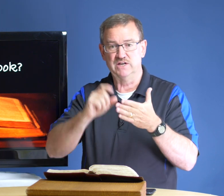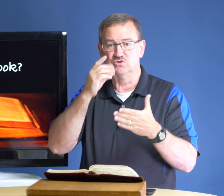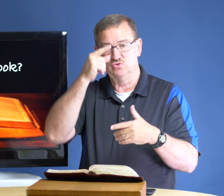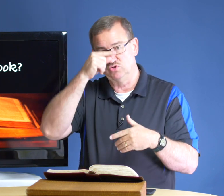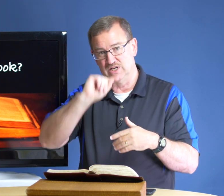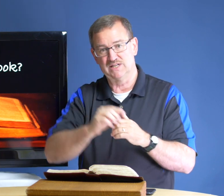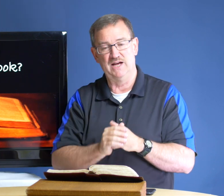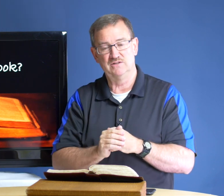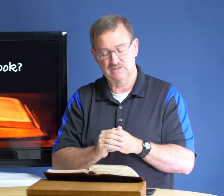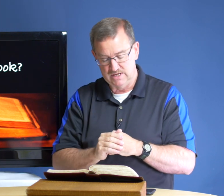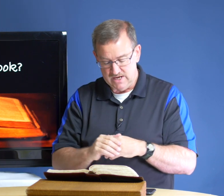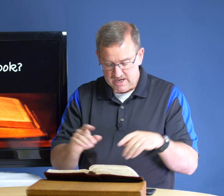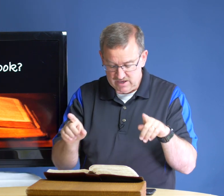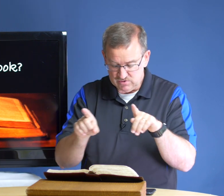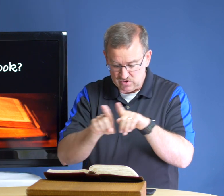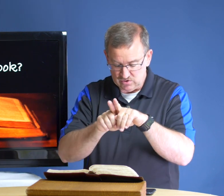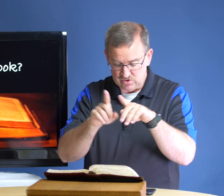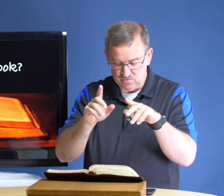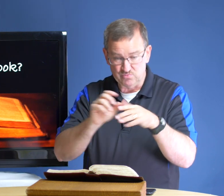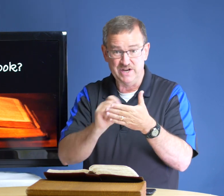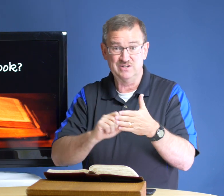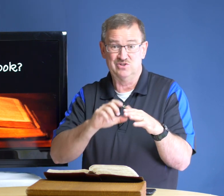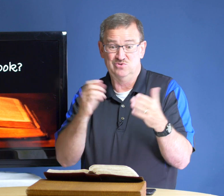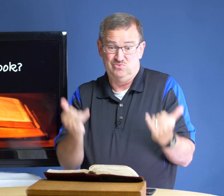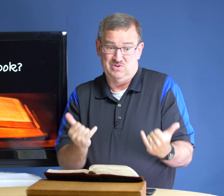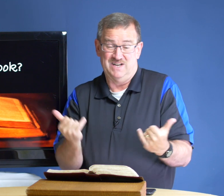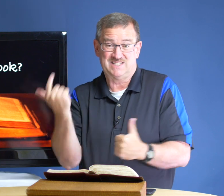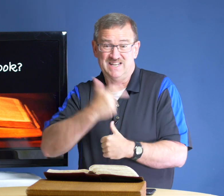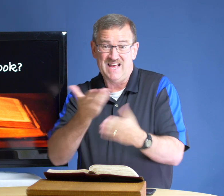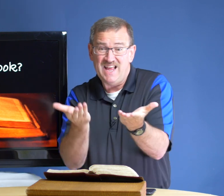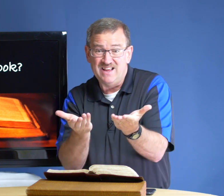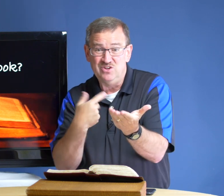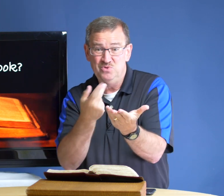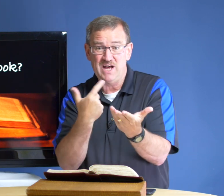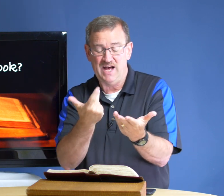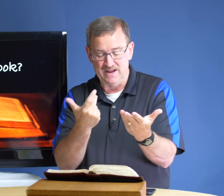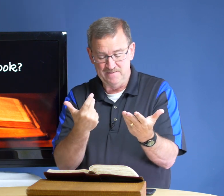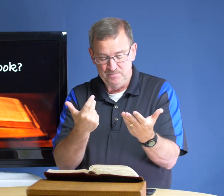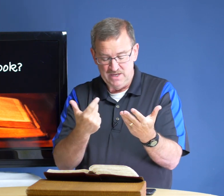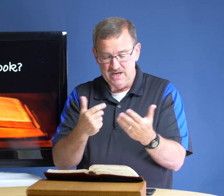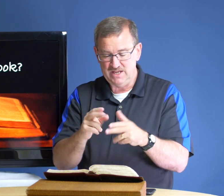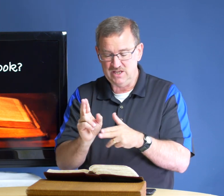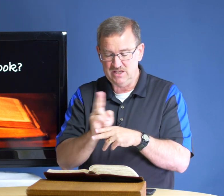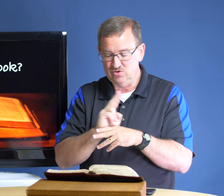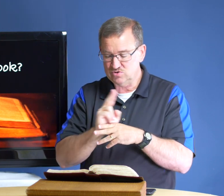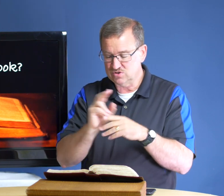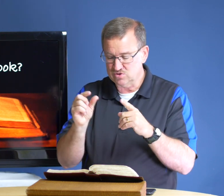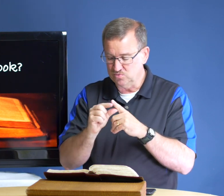writing to gentiles he was also writing to us today you and i he he uses the